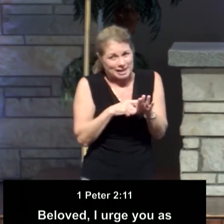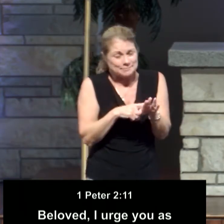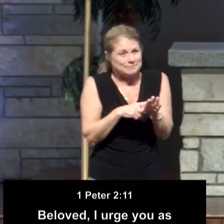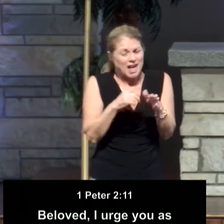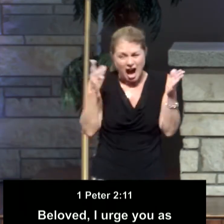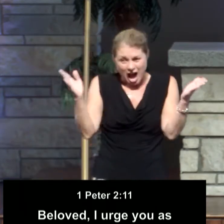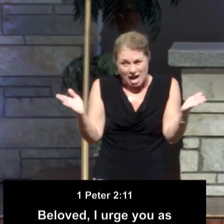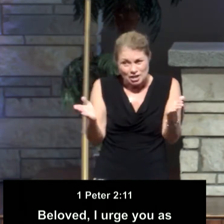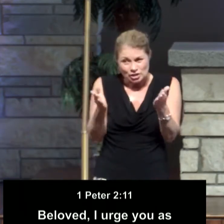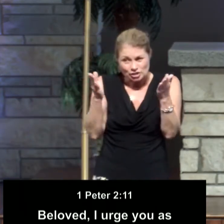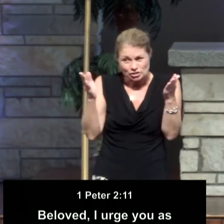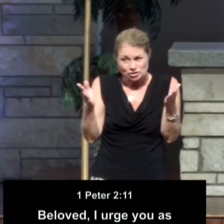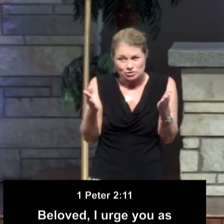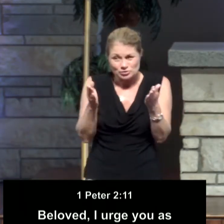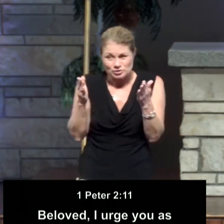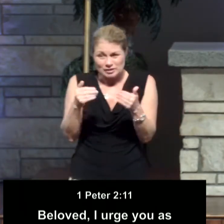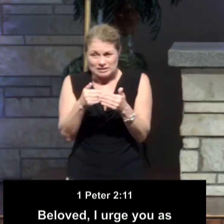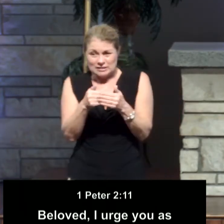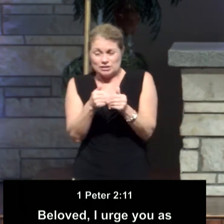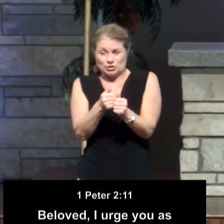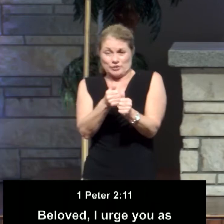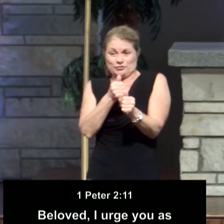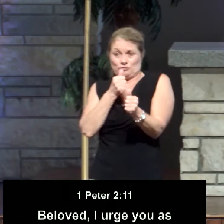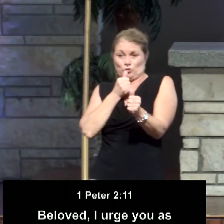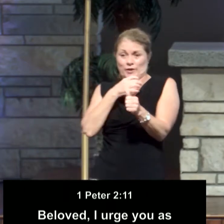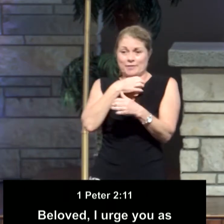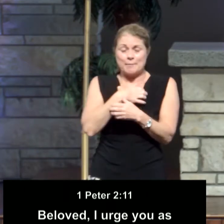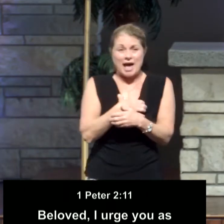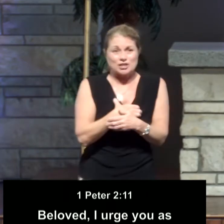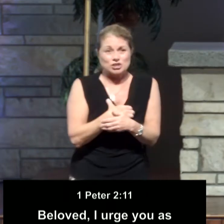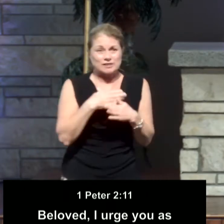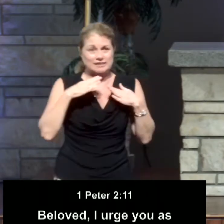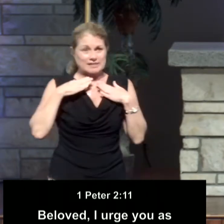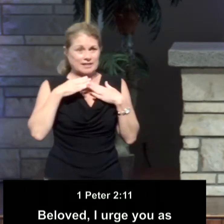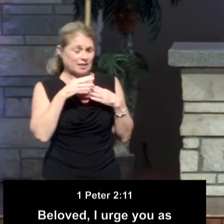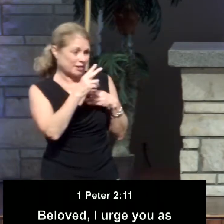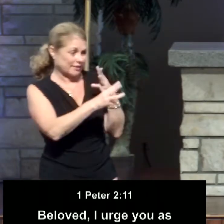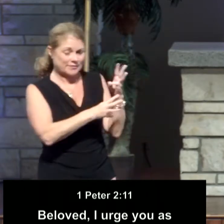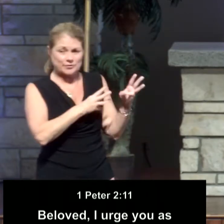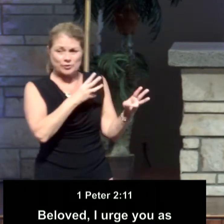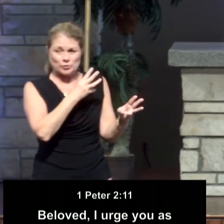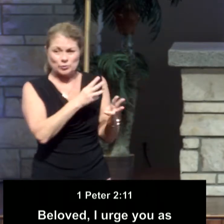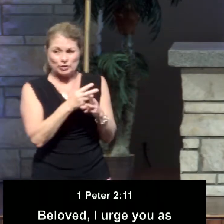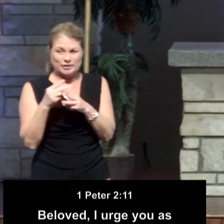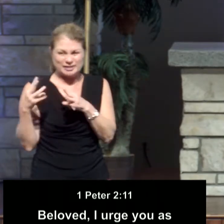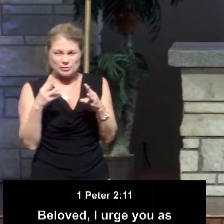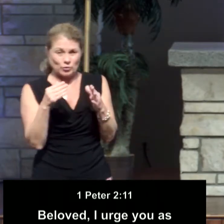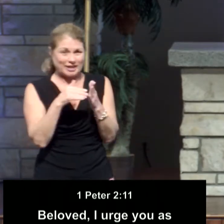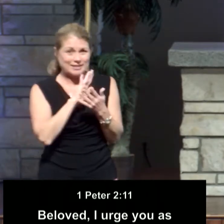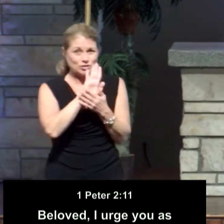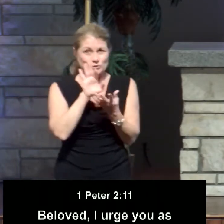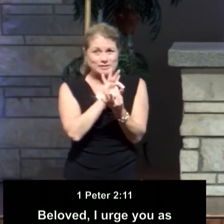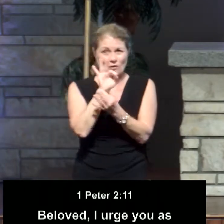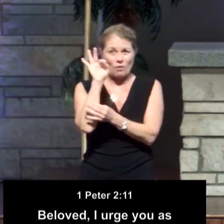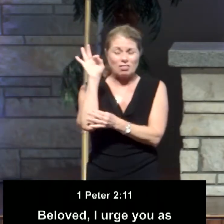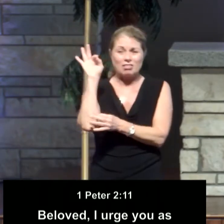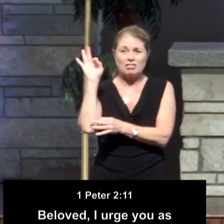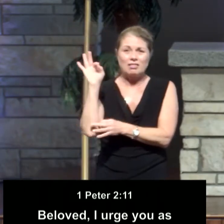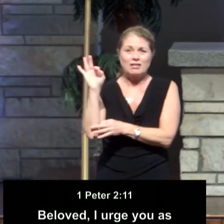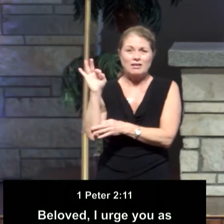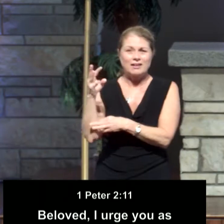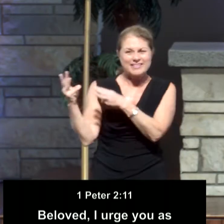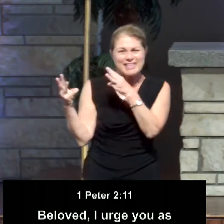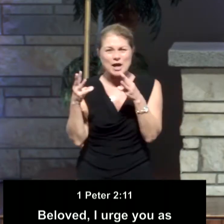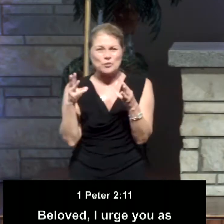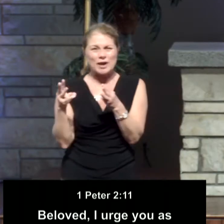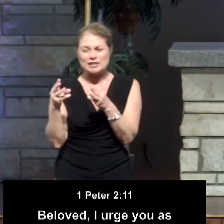and exiles to abstain from the passions of the flesh, which wage war against your soul. And that wage war,